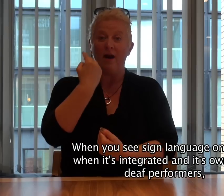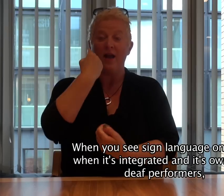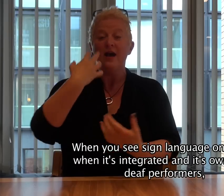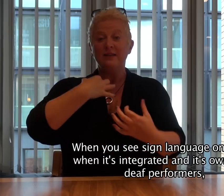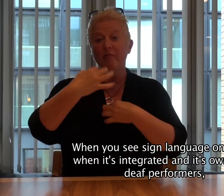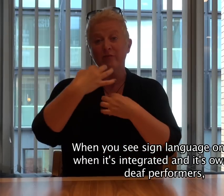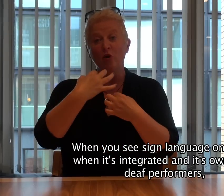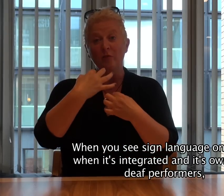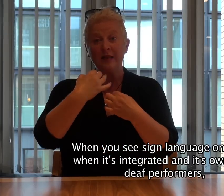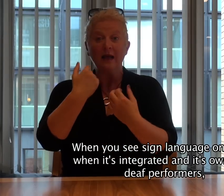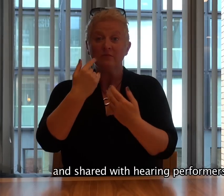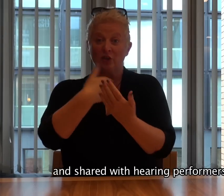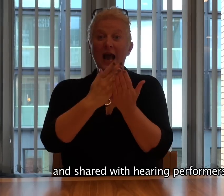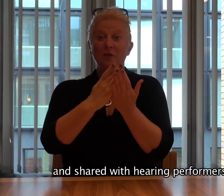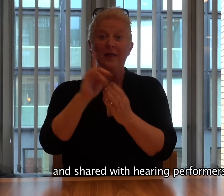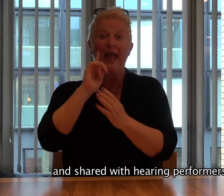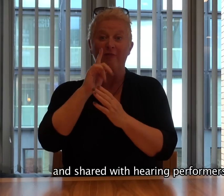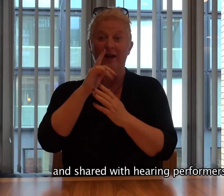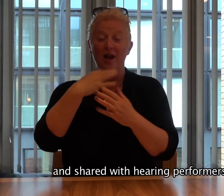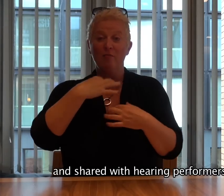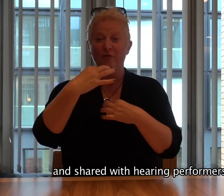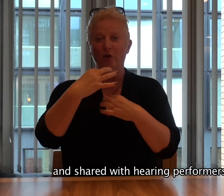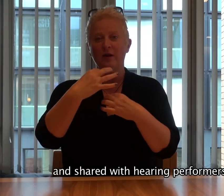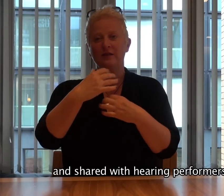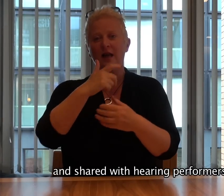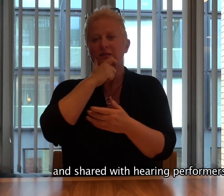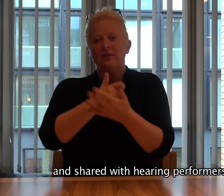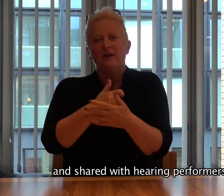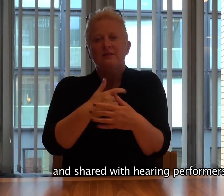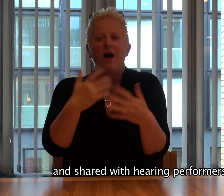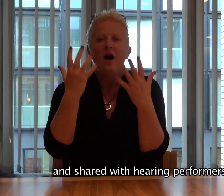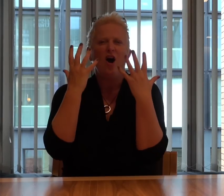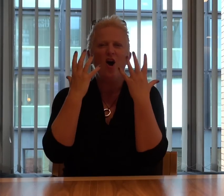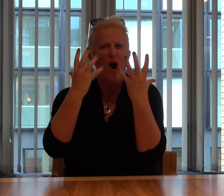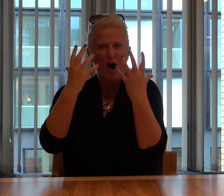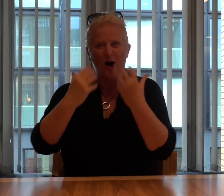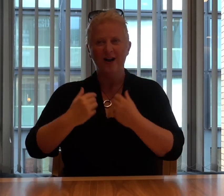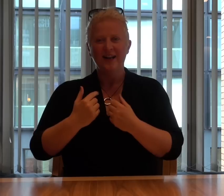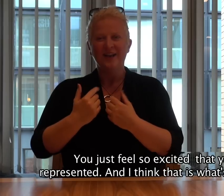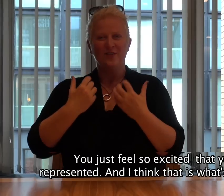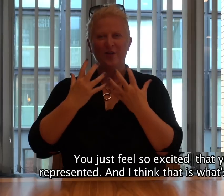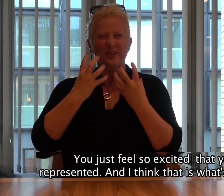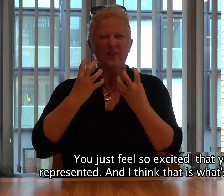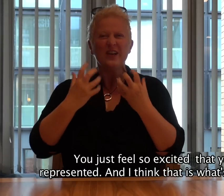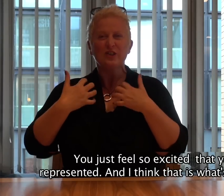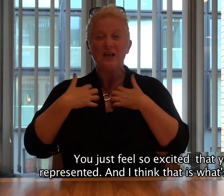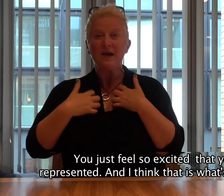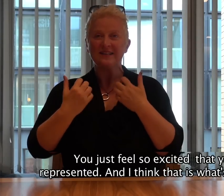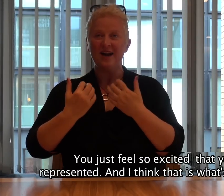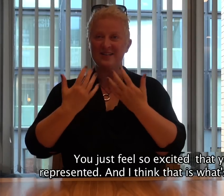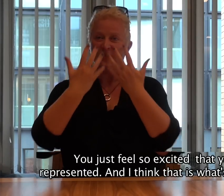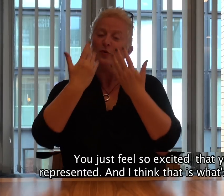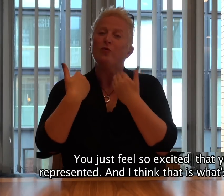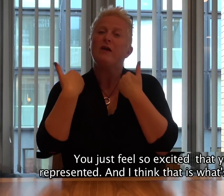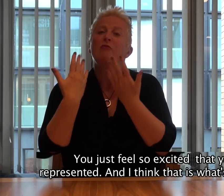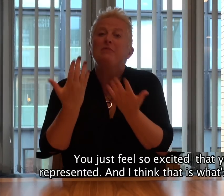owned by deaf performers and shared with hearing performers, it's just, you know, you just feel so